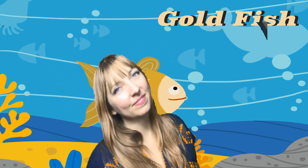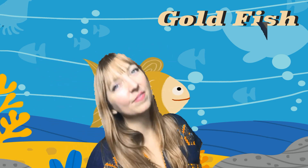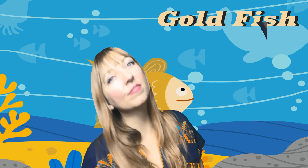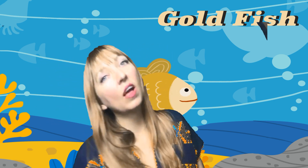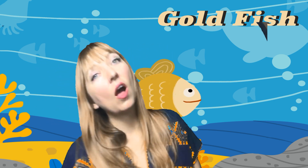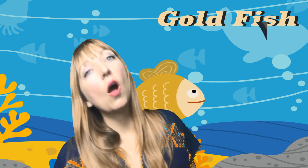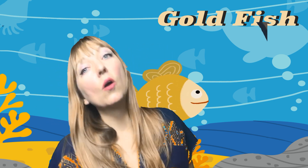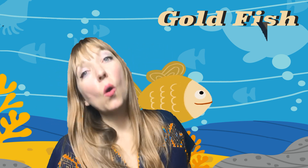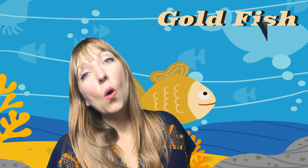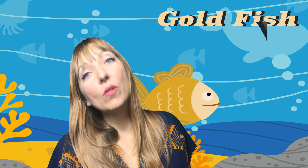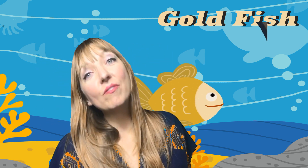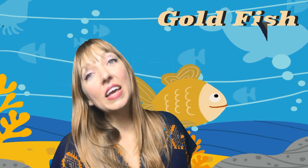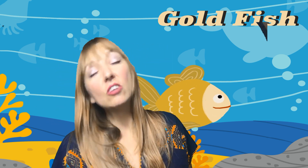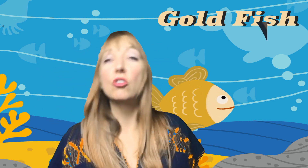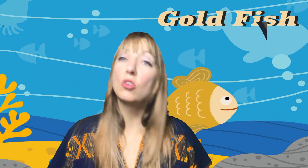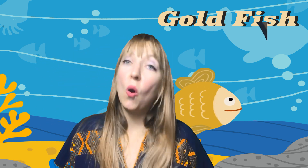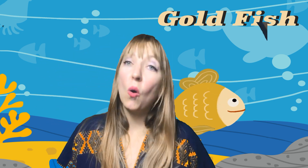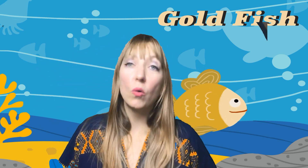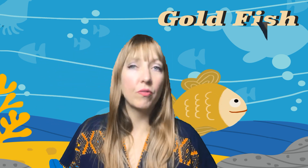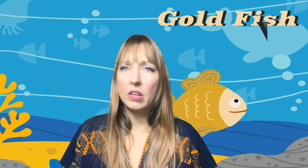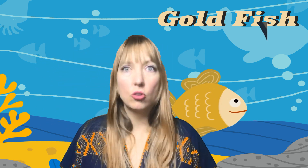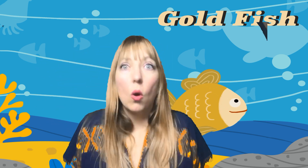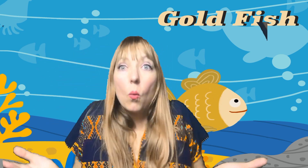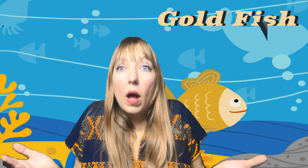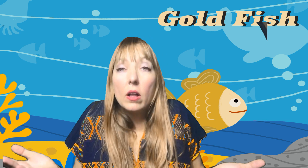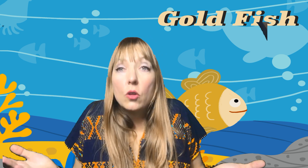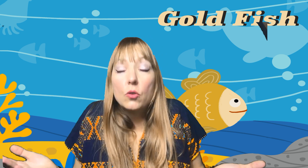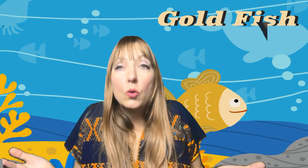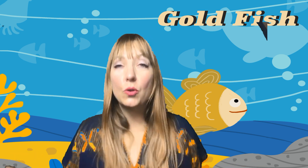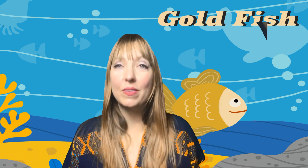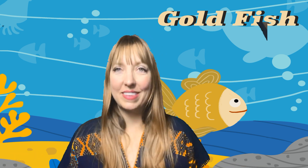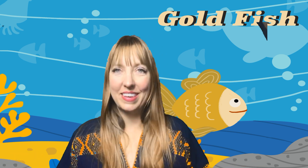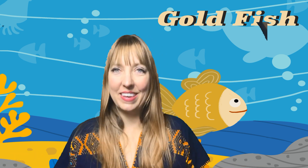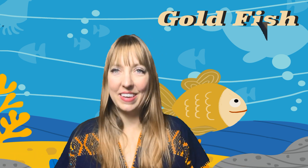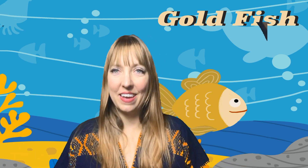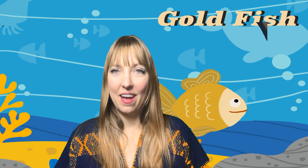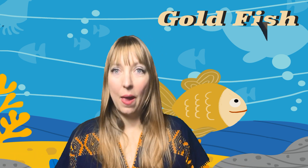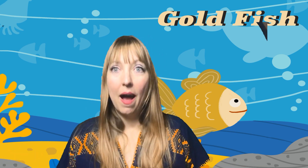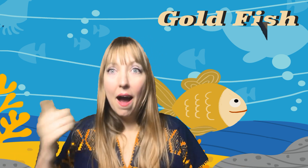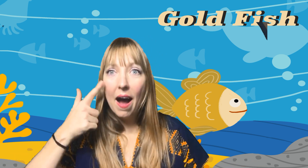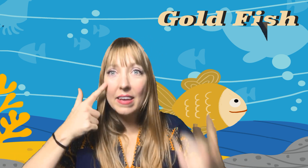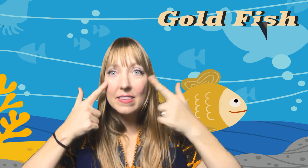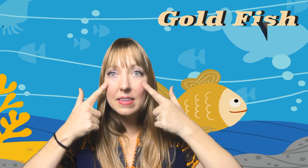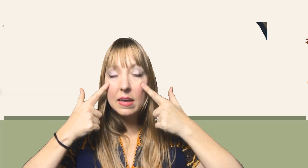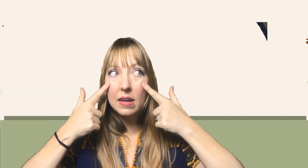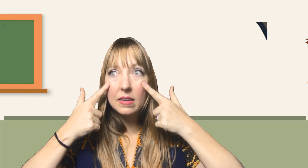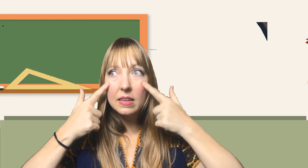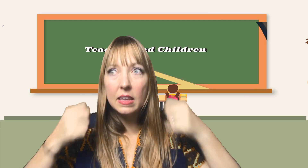Gold fish, gold fish, what do you see? I see a teacher